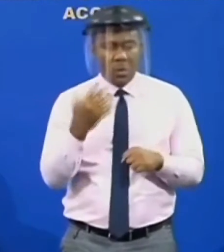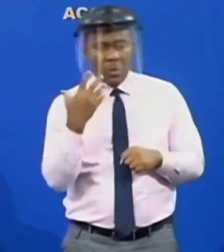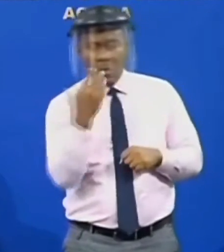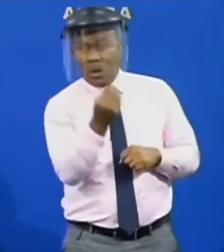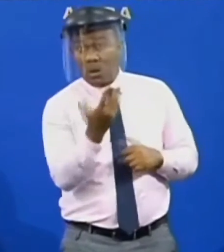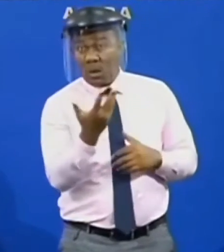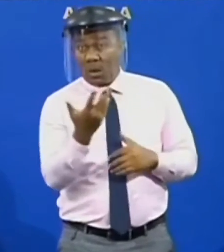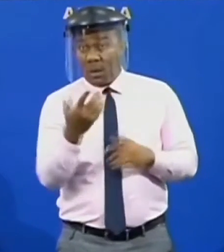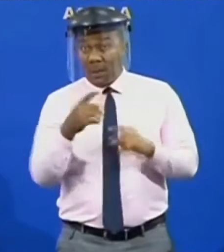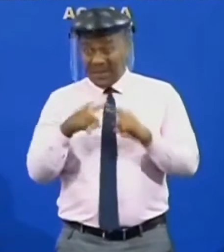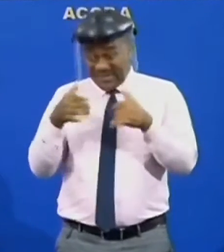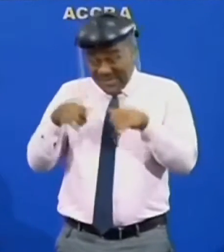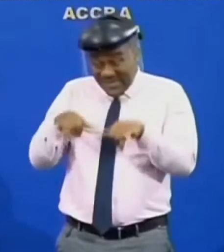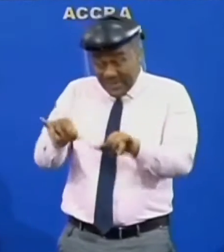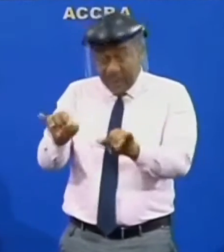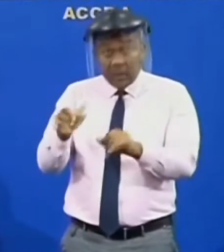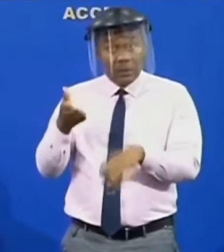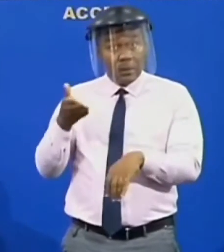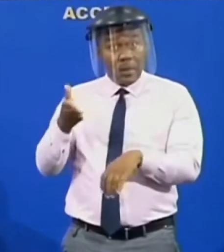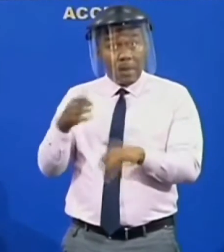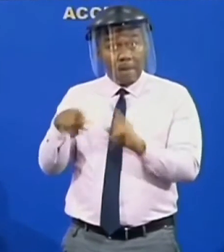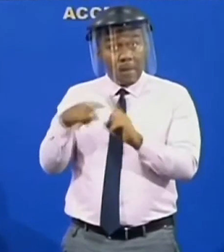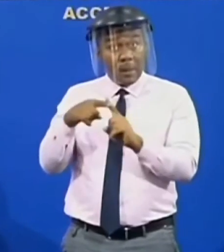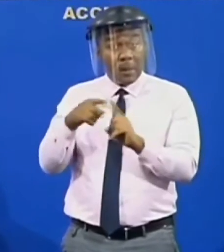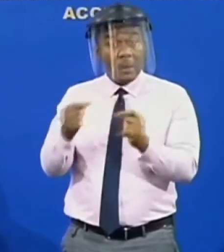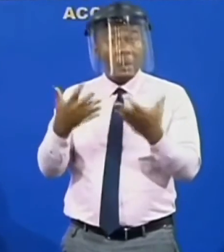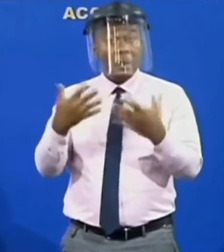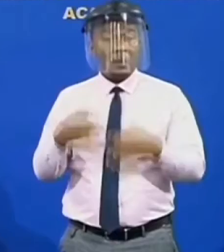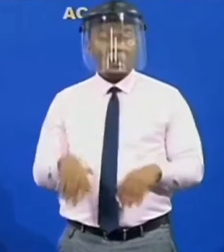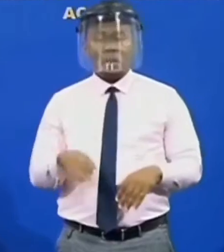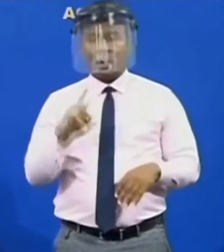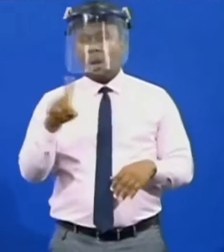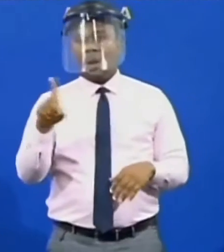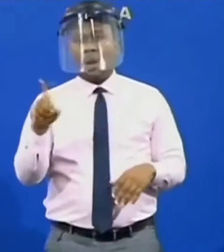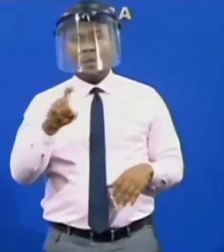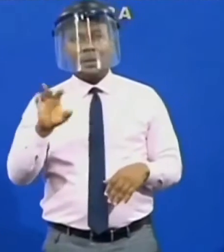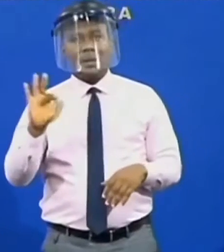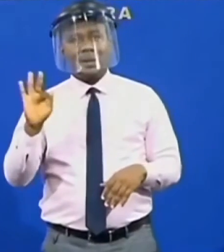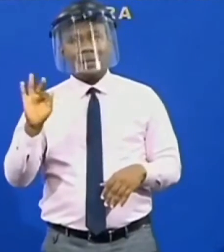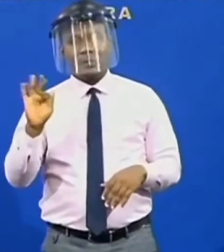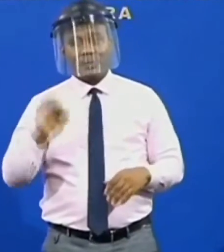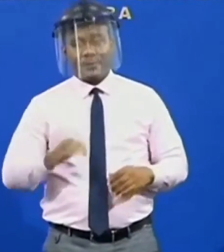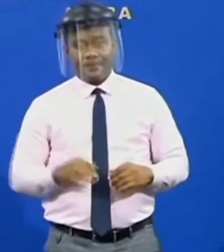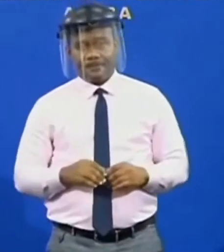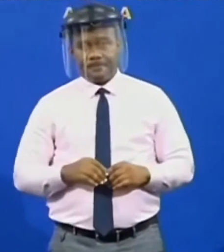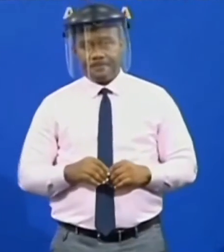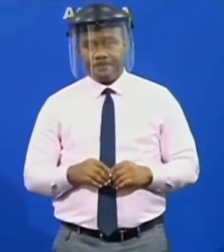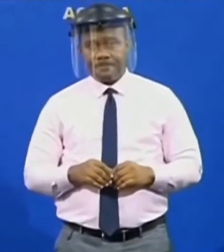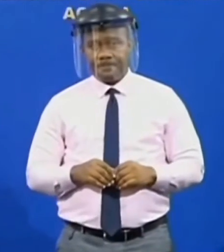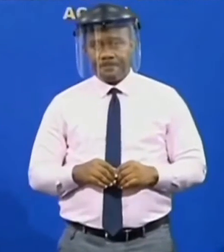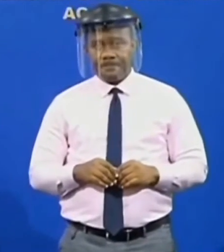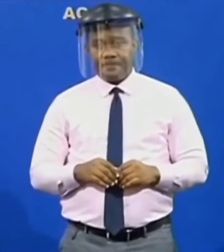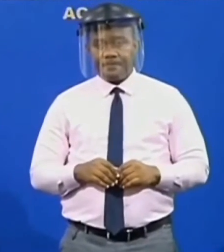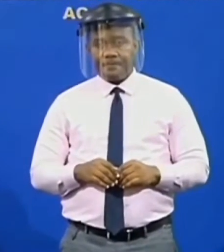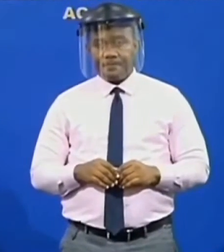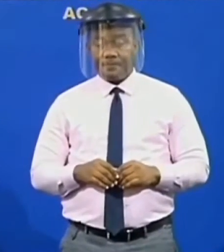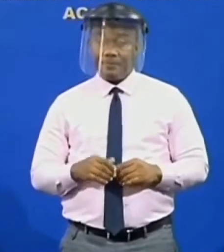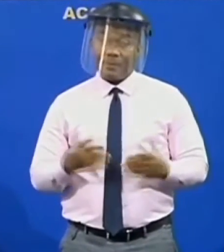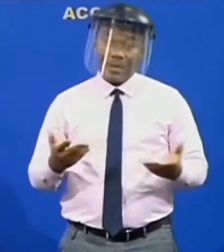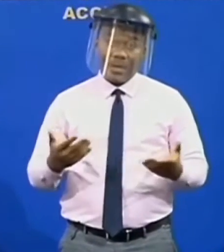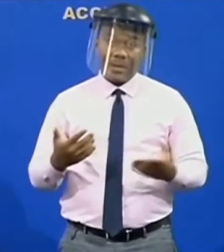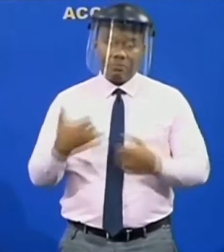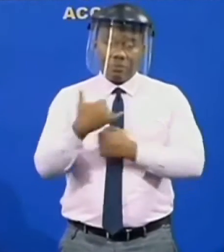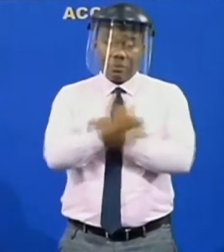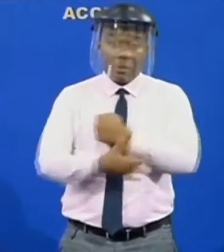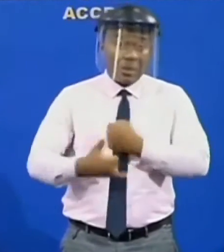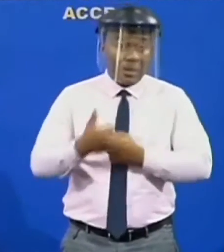active cases are 119. So, as a country, Ghana,